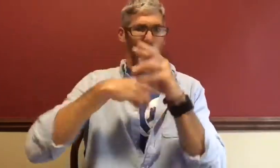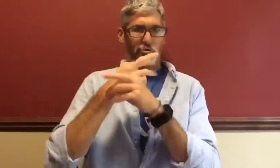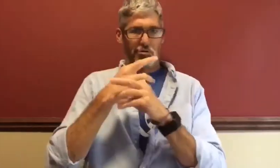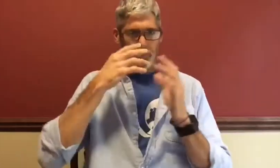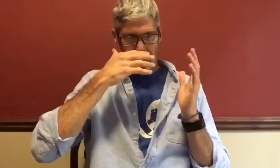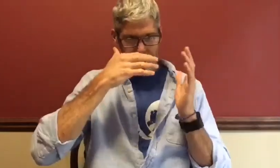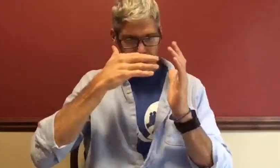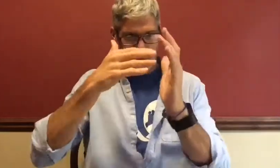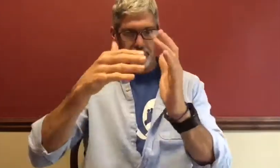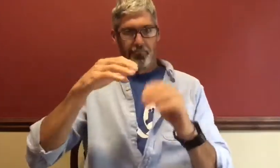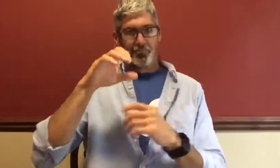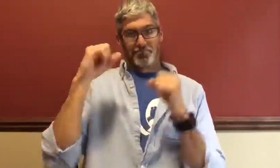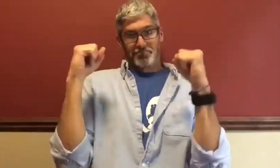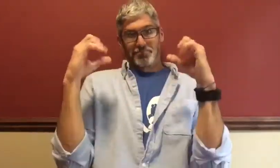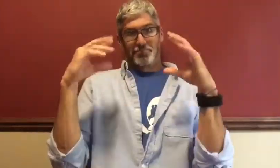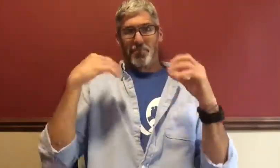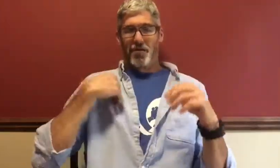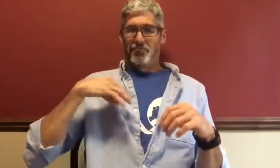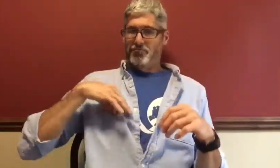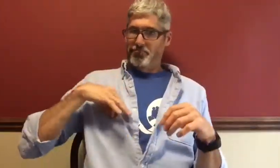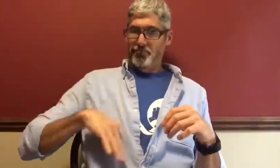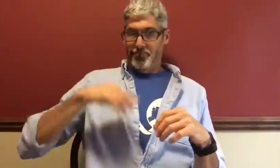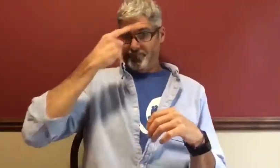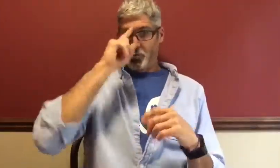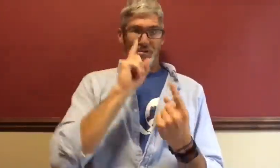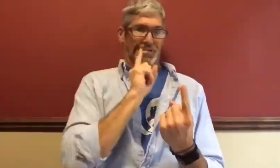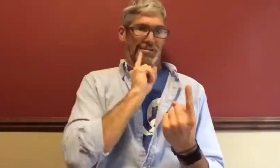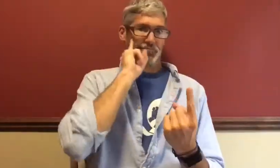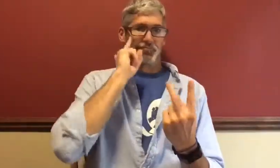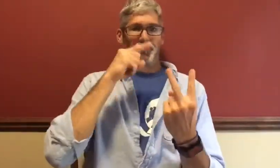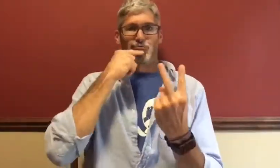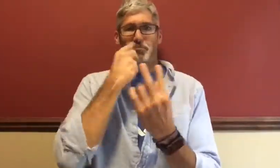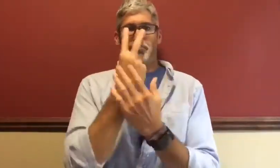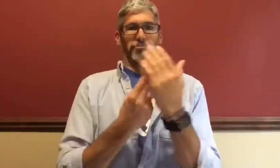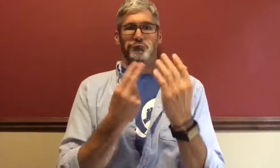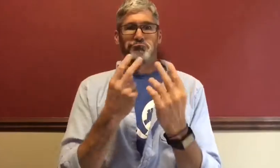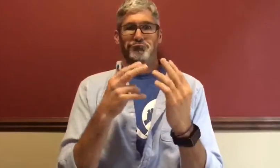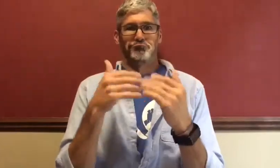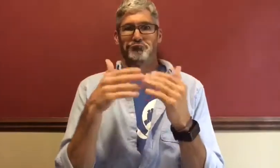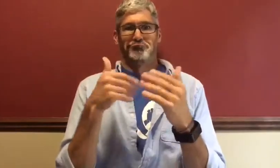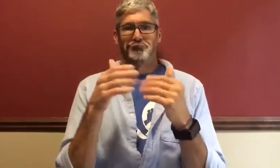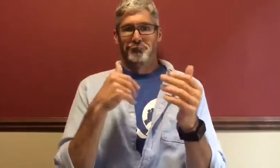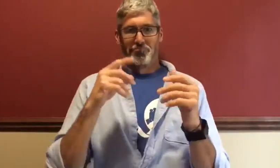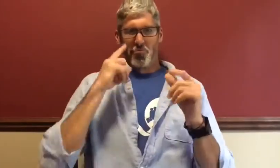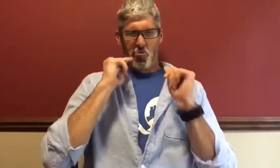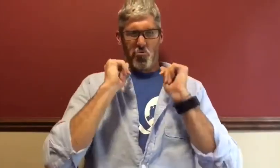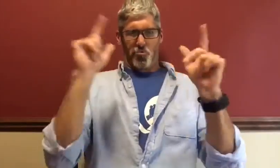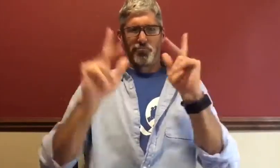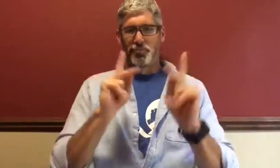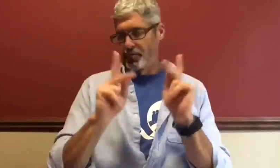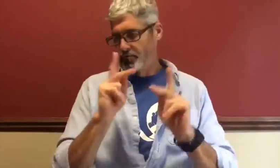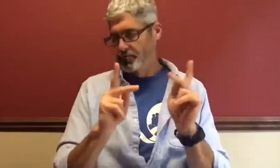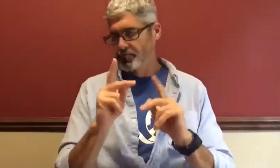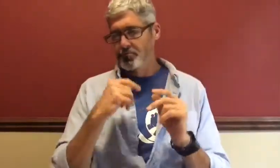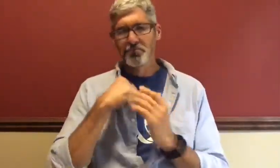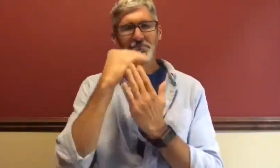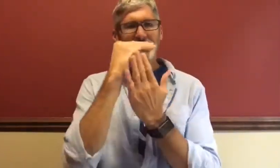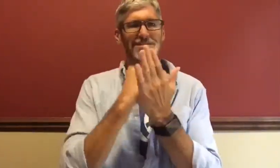or any of the other sign languages from countries all over the world. Studies have shown that sign languages offer benefits for both deaf and